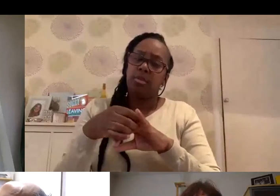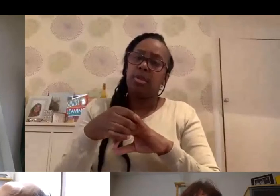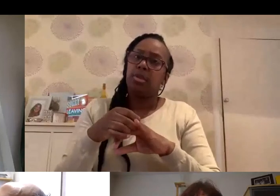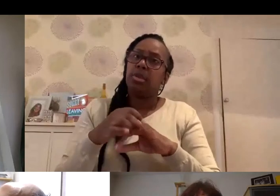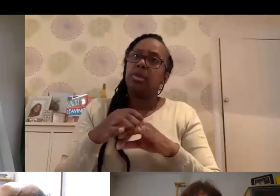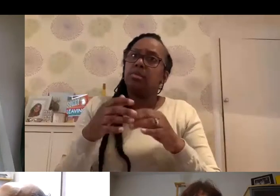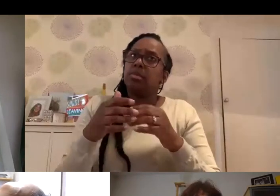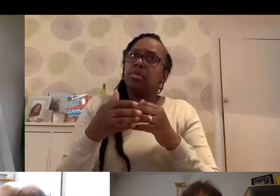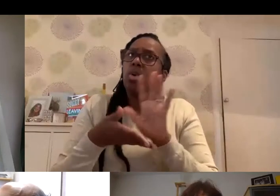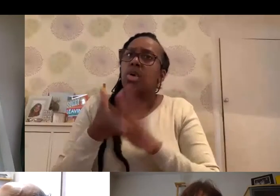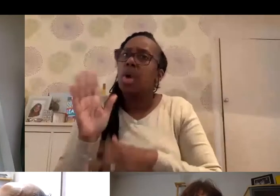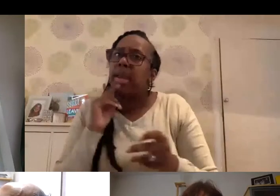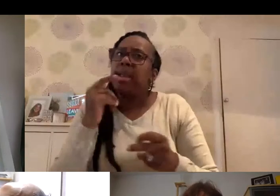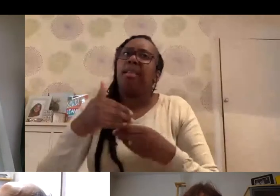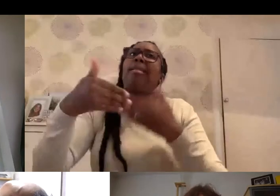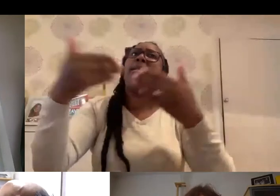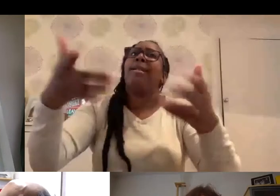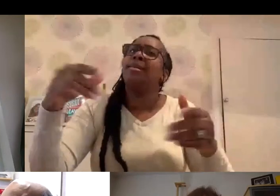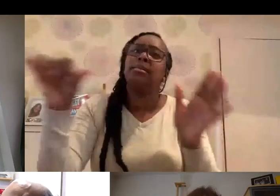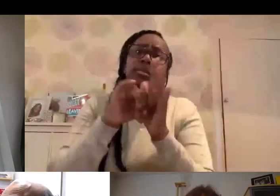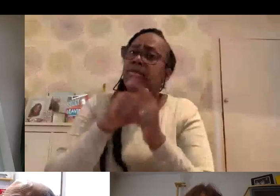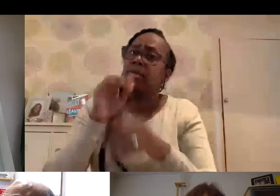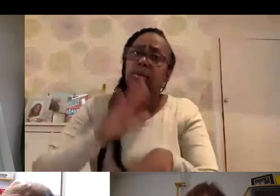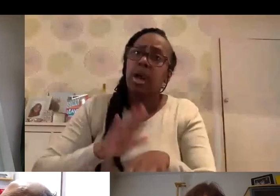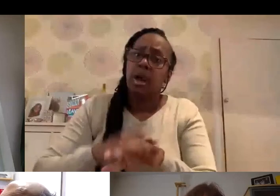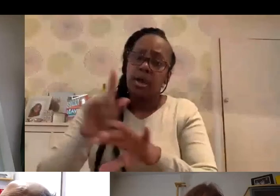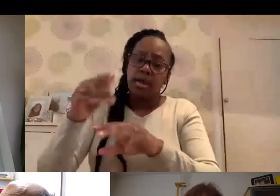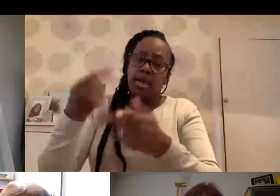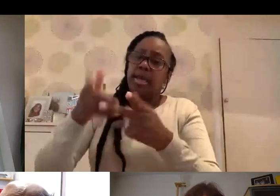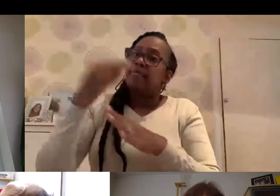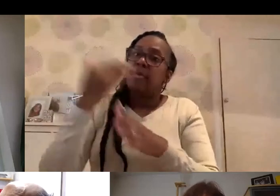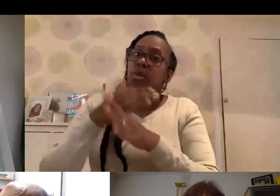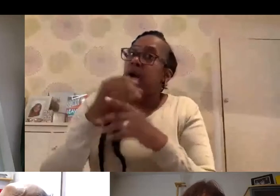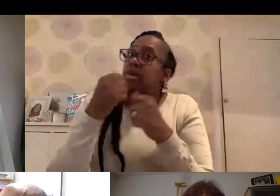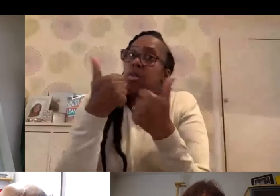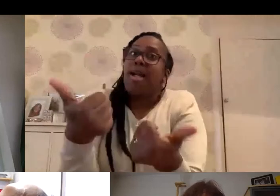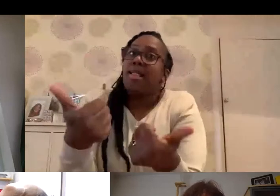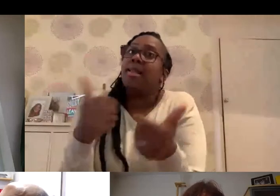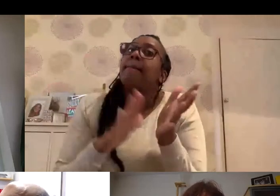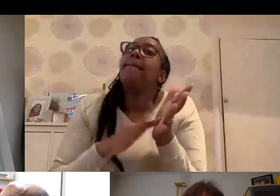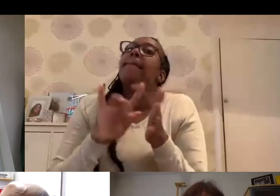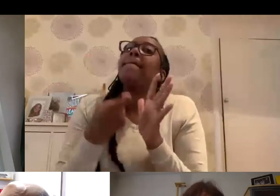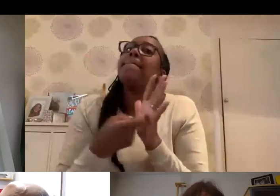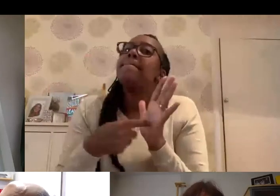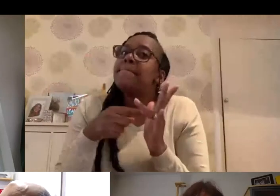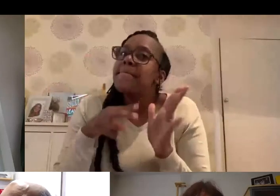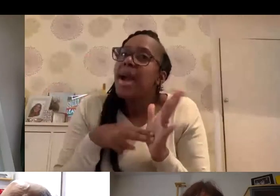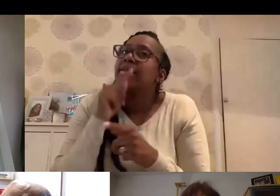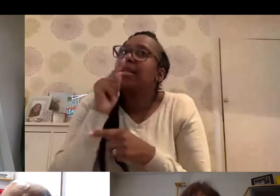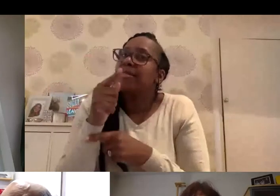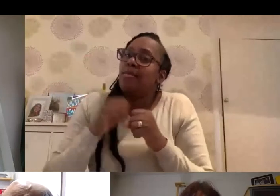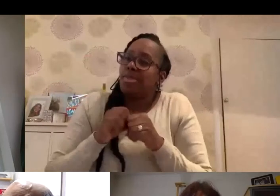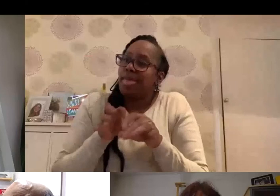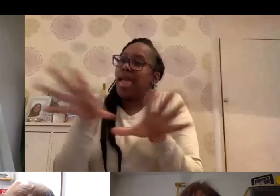and you're still suffering and it's still a difficult time. So if it works well in Merton this week, then we'll expand it out next week for other